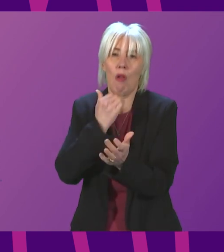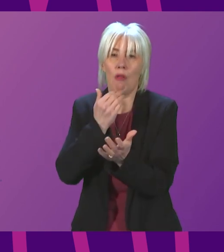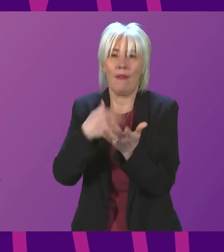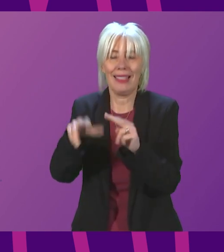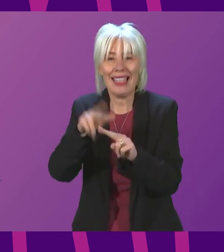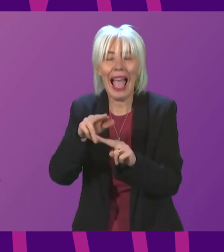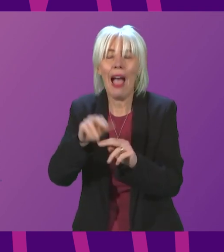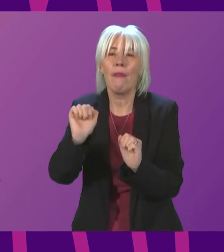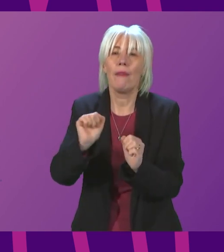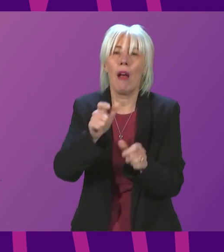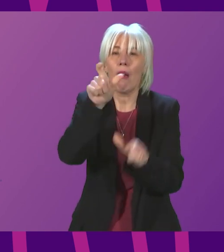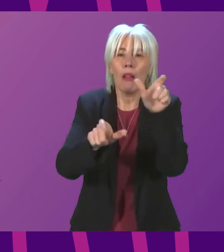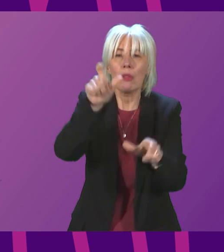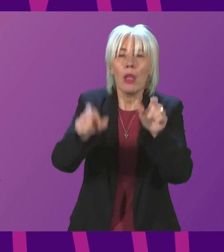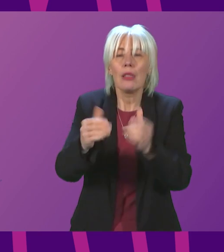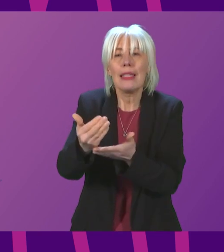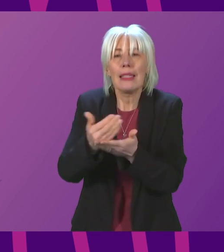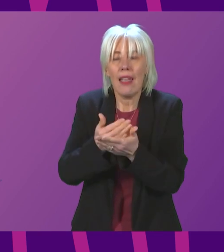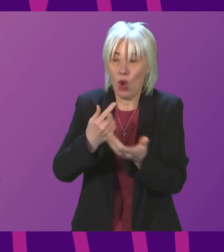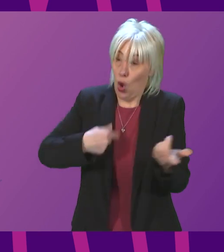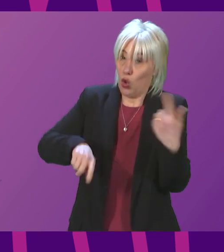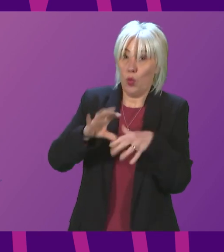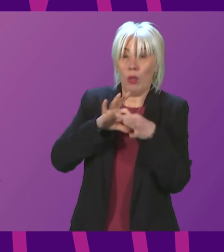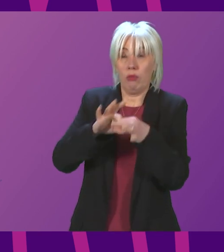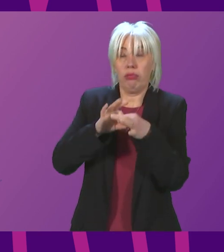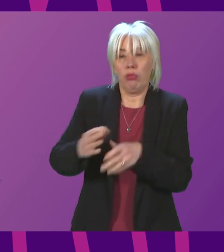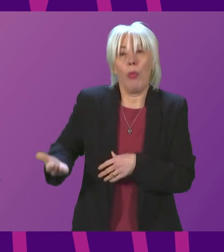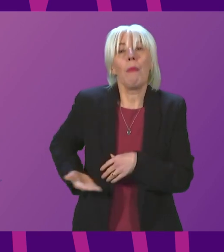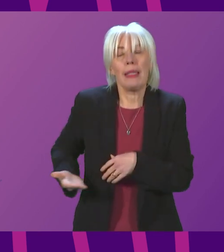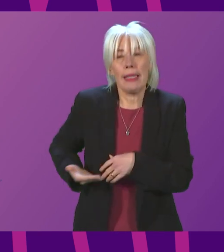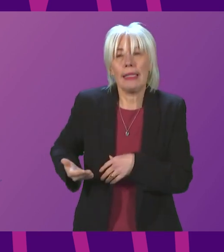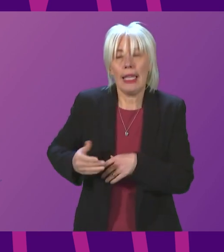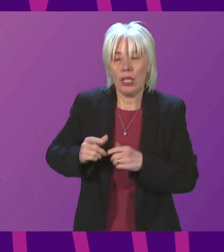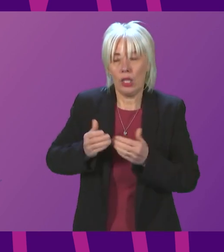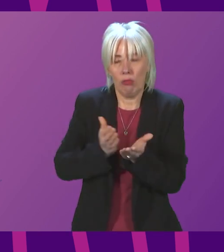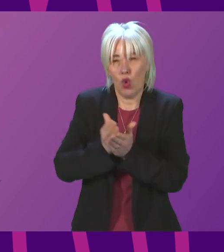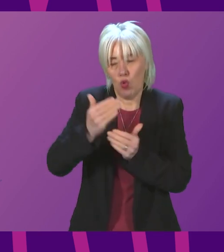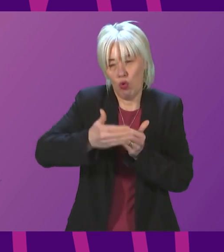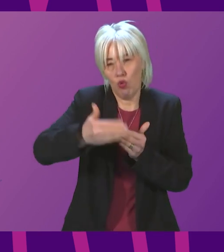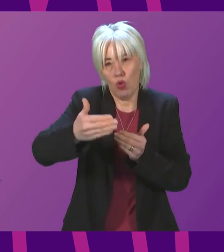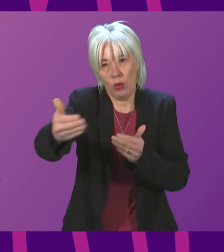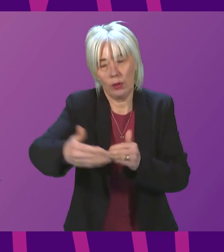customers safe and we will continue to engage with businesses about the nature of that over the coming weeks